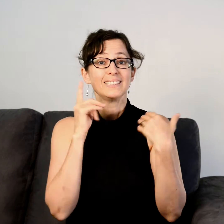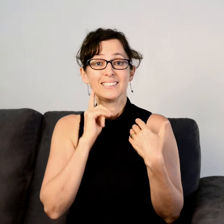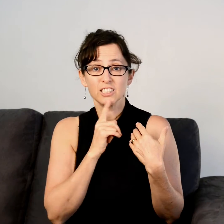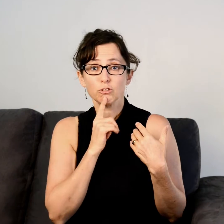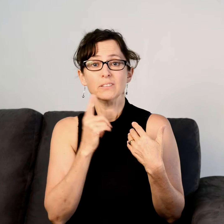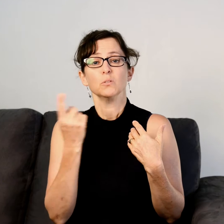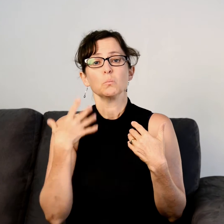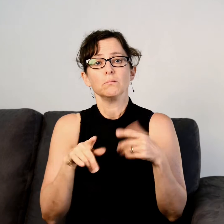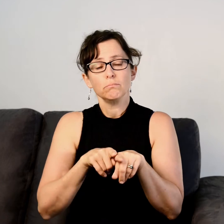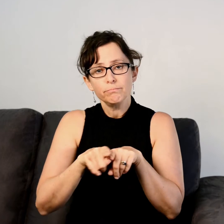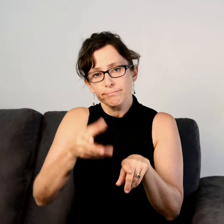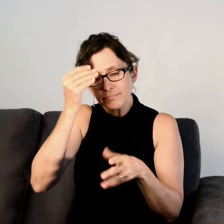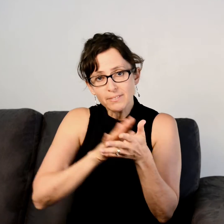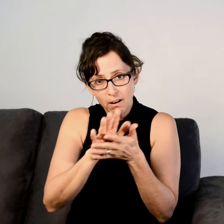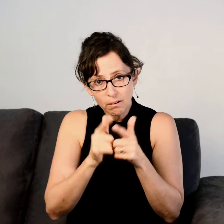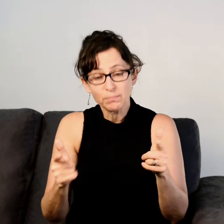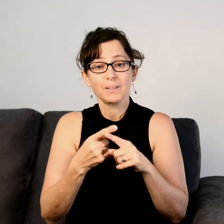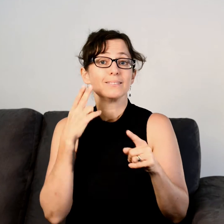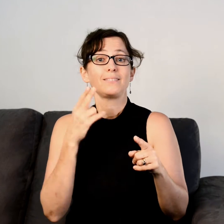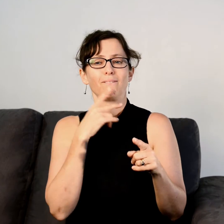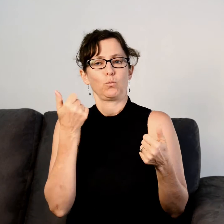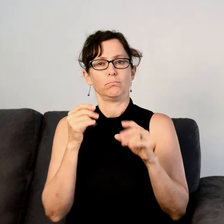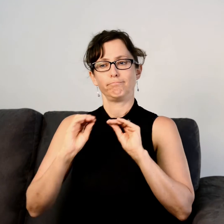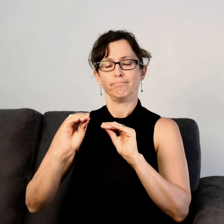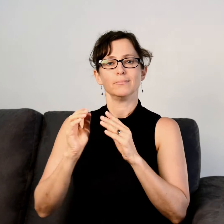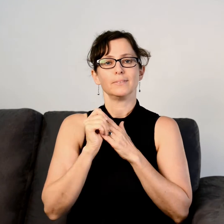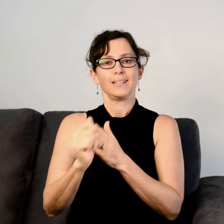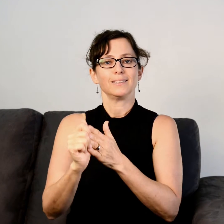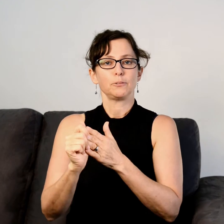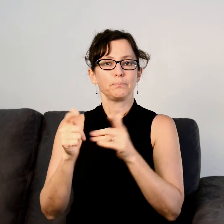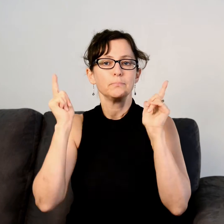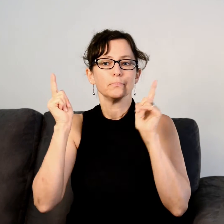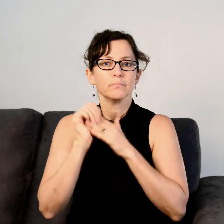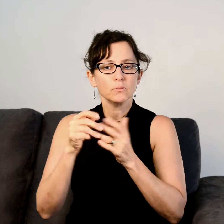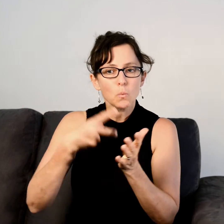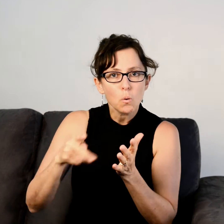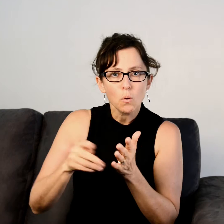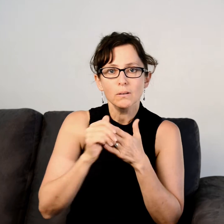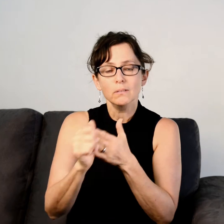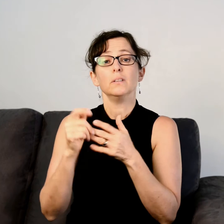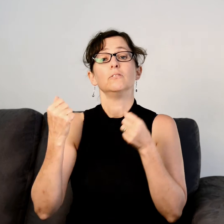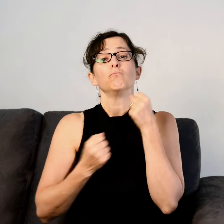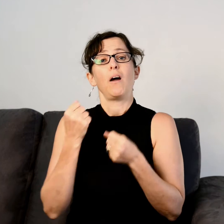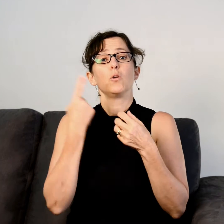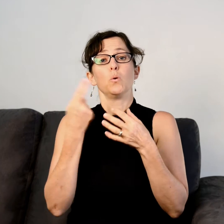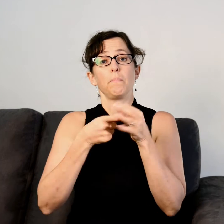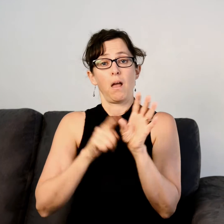is free and open for anyone to join. This group is led by deaf man, Simon Anderson. The Deaf Bushwalking Group is an excellent opportunity